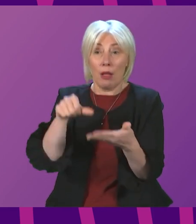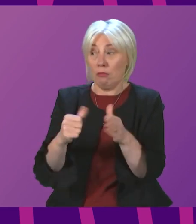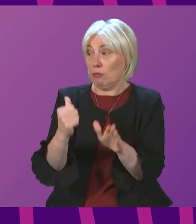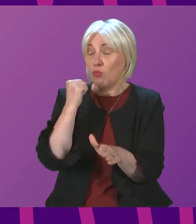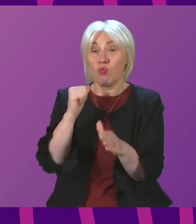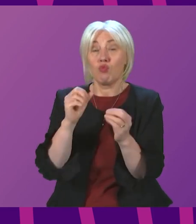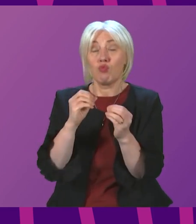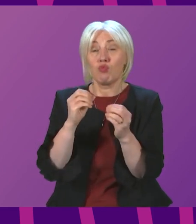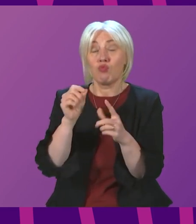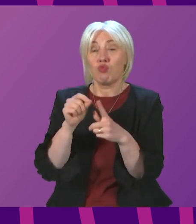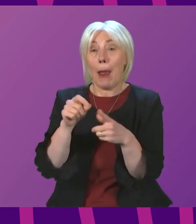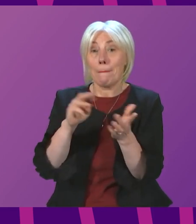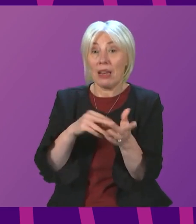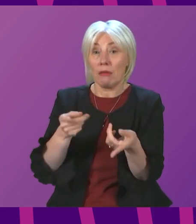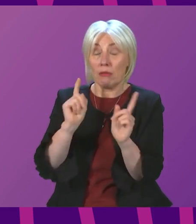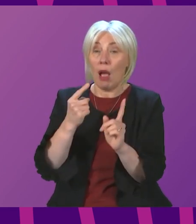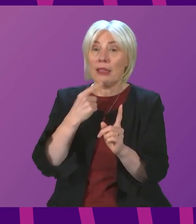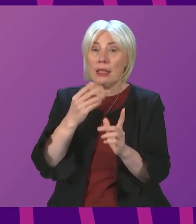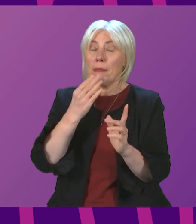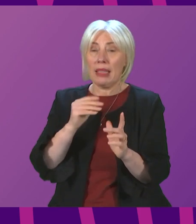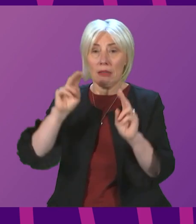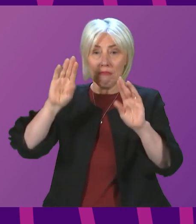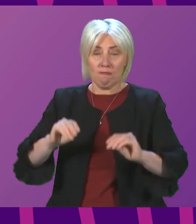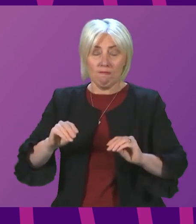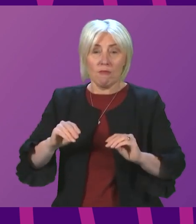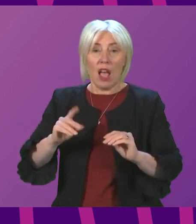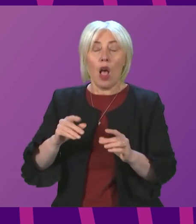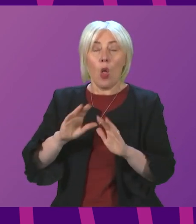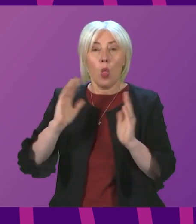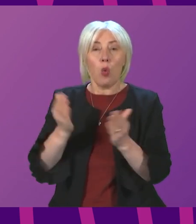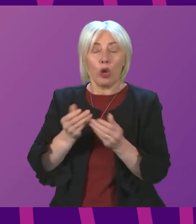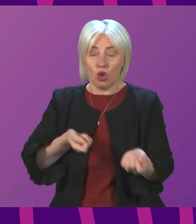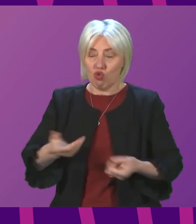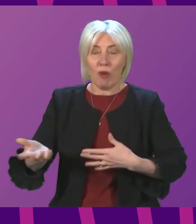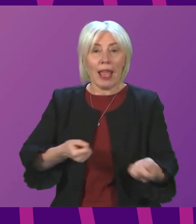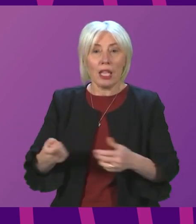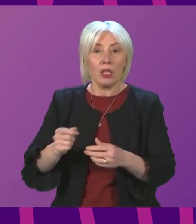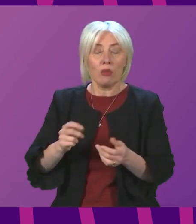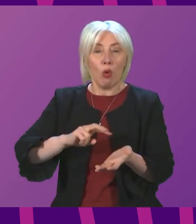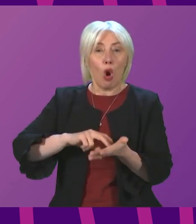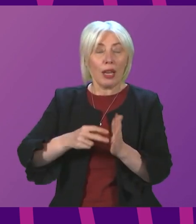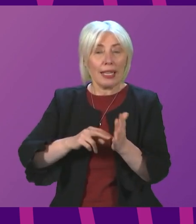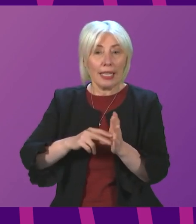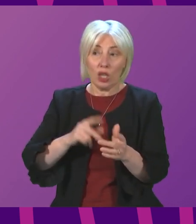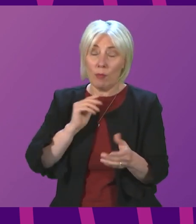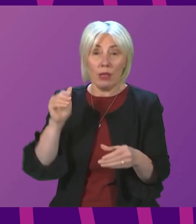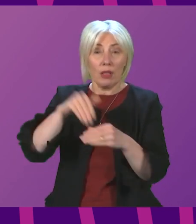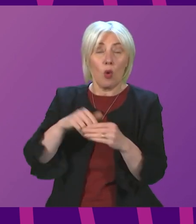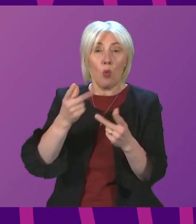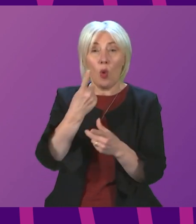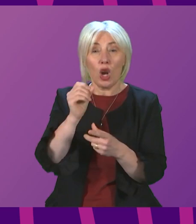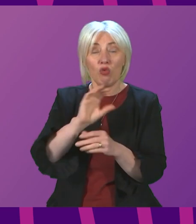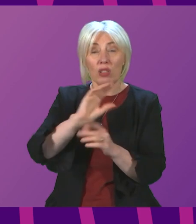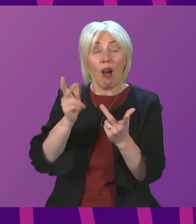urge the UK Government to end its opposition at the World Trade Organisation and to join over a hundred other countries who are now